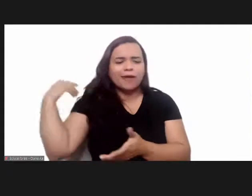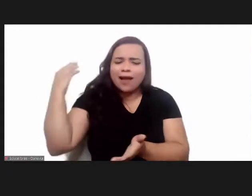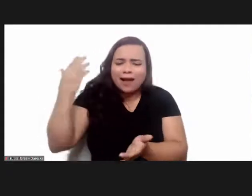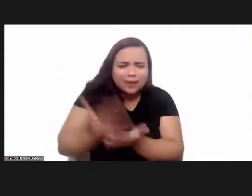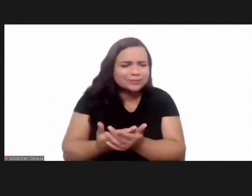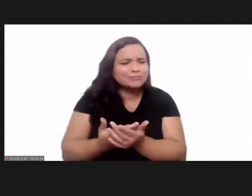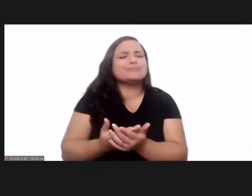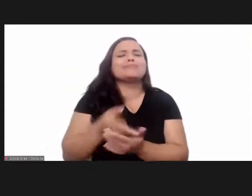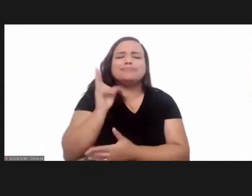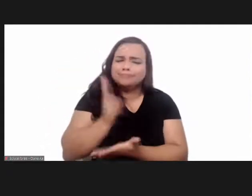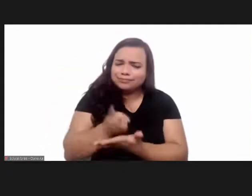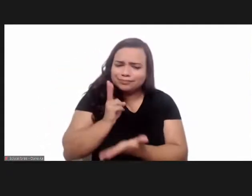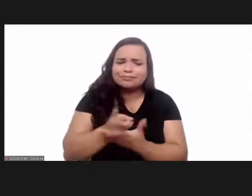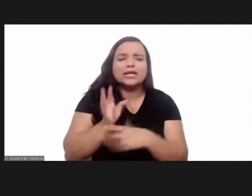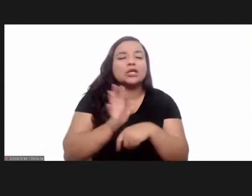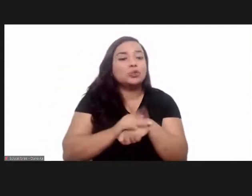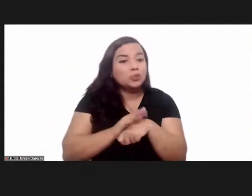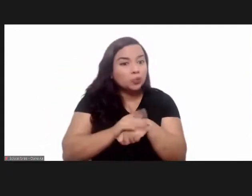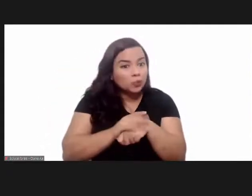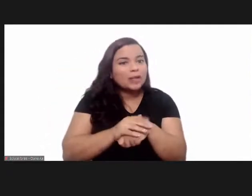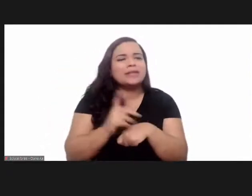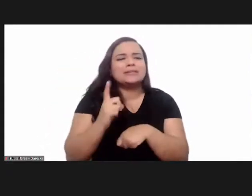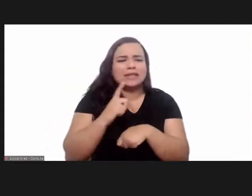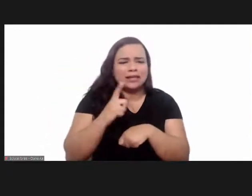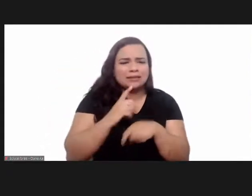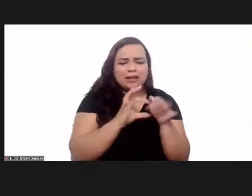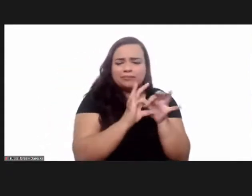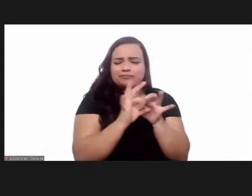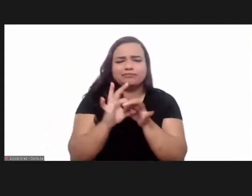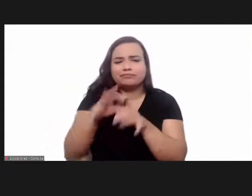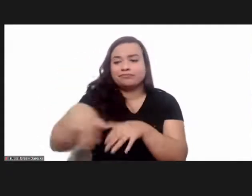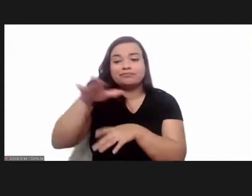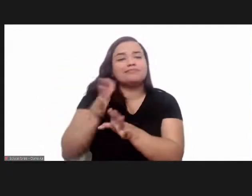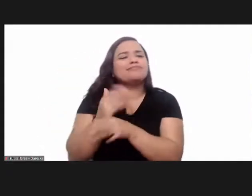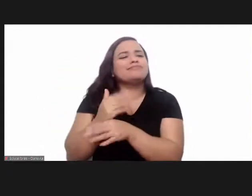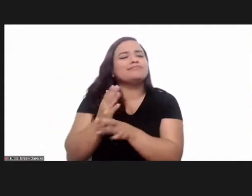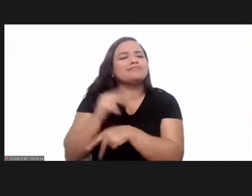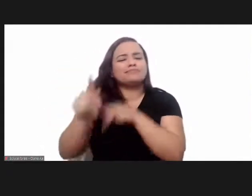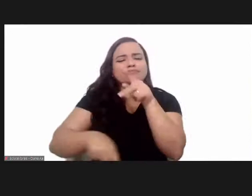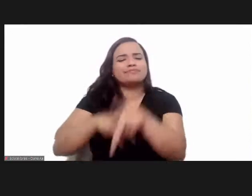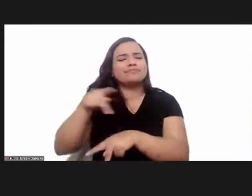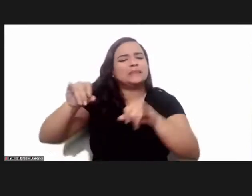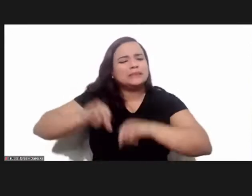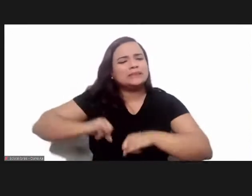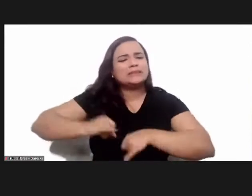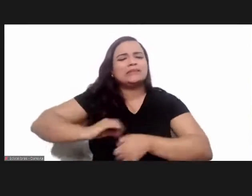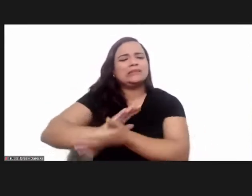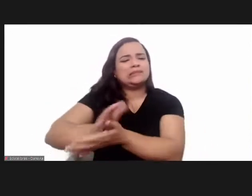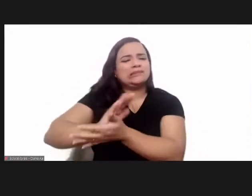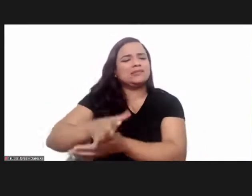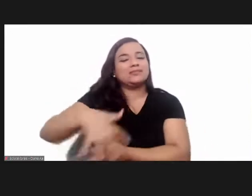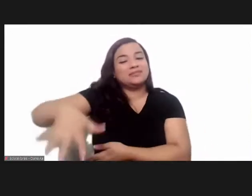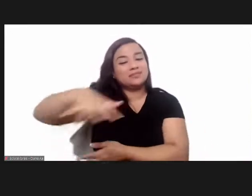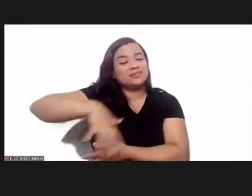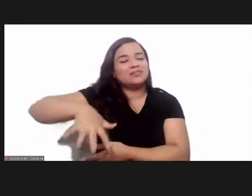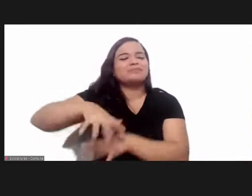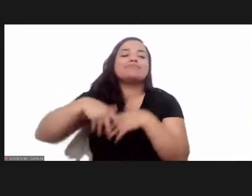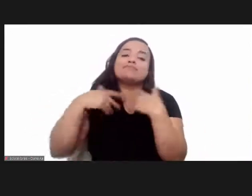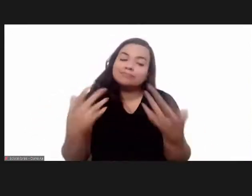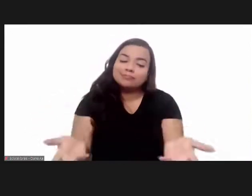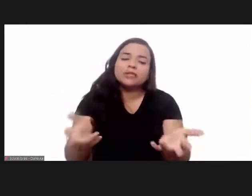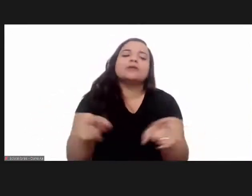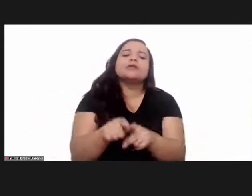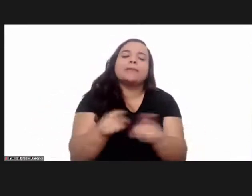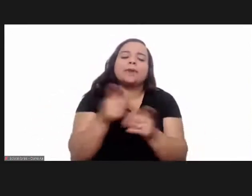today it's a a disease that is heavily associated with uh neglect for populations